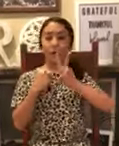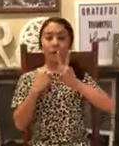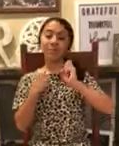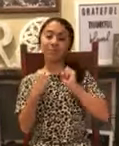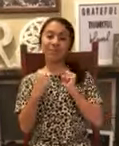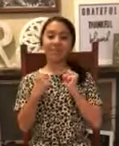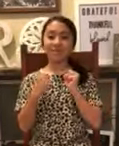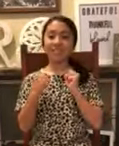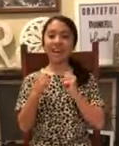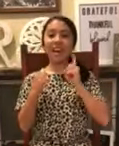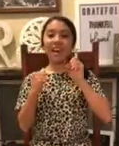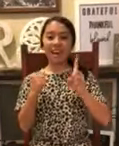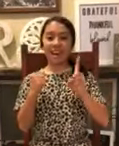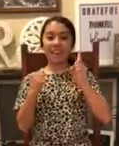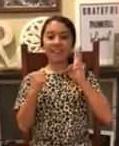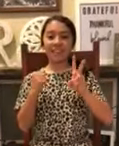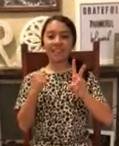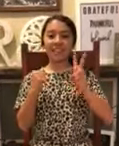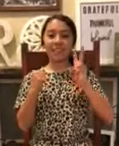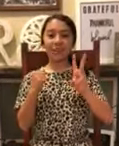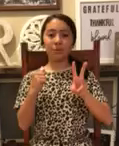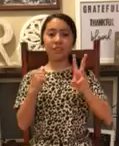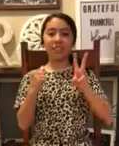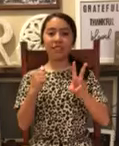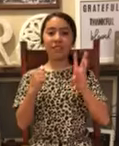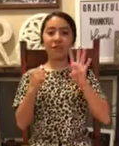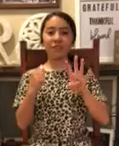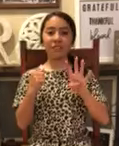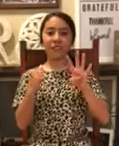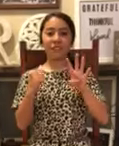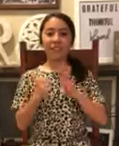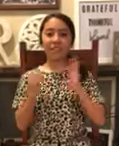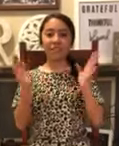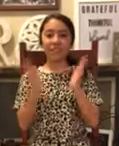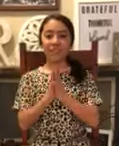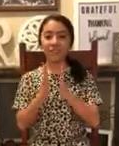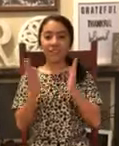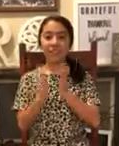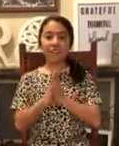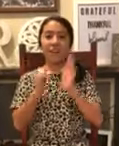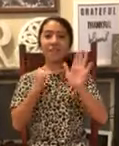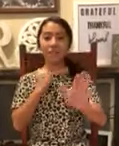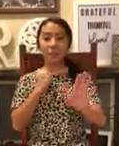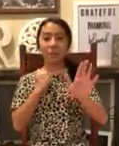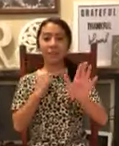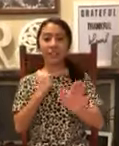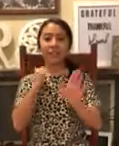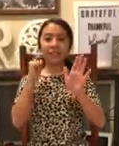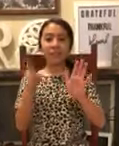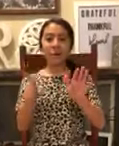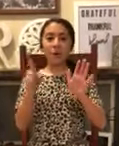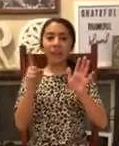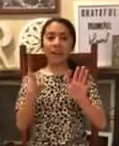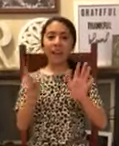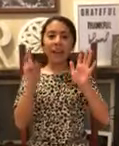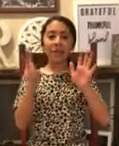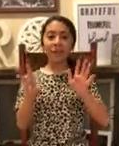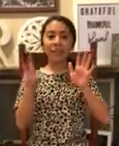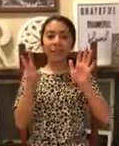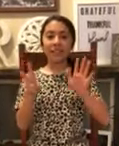8, 16, 24, 32, 40, 48, and 56,